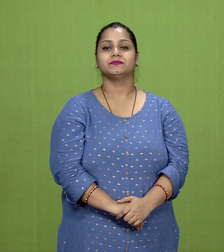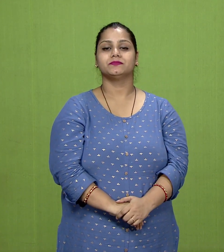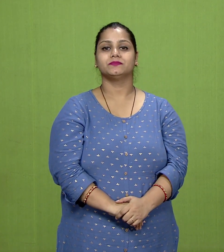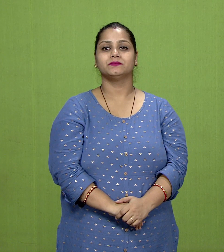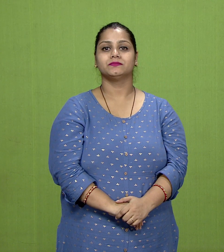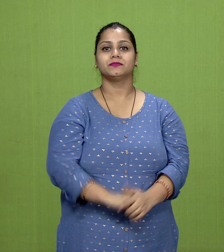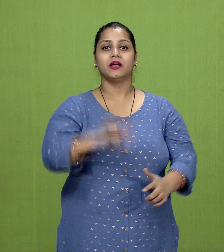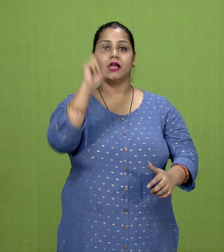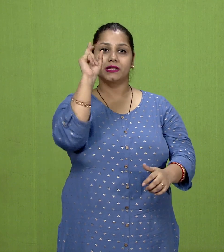Yajurveda